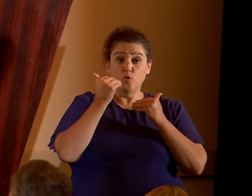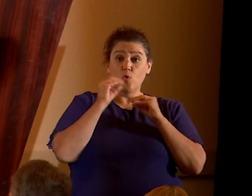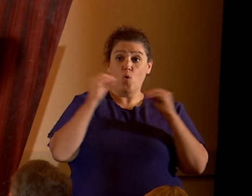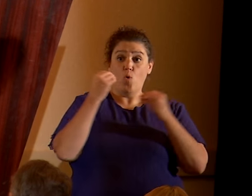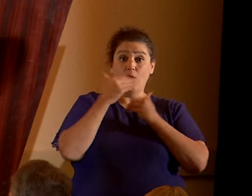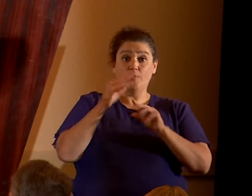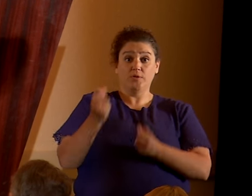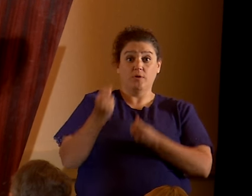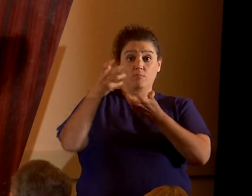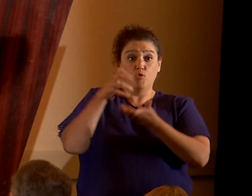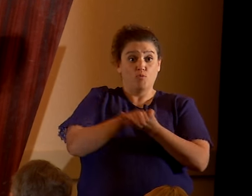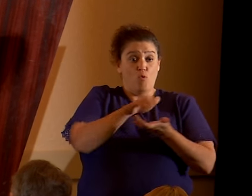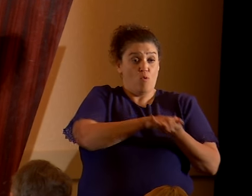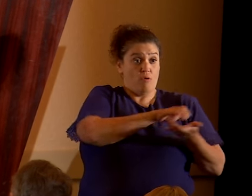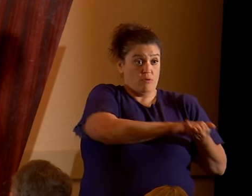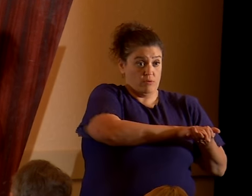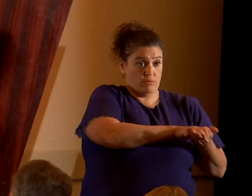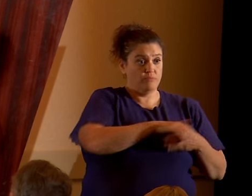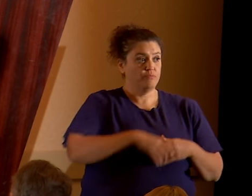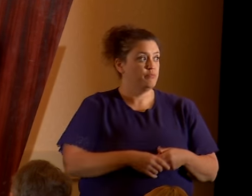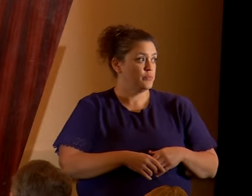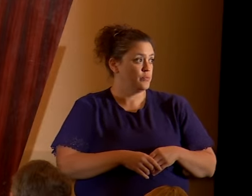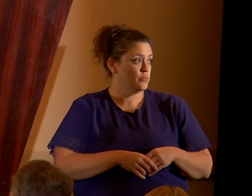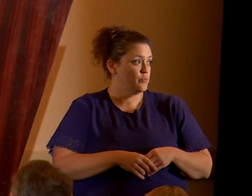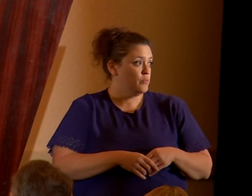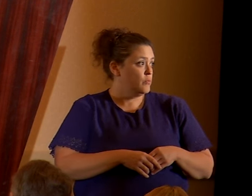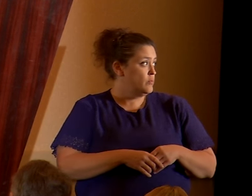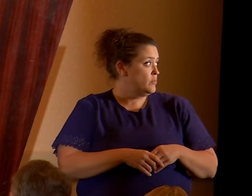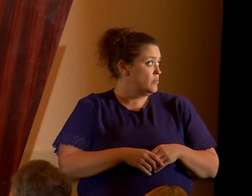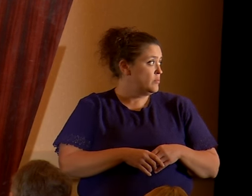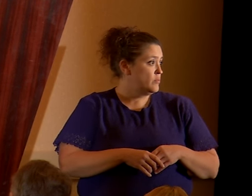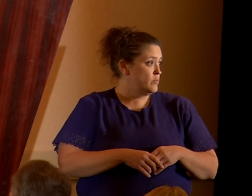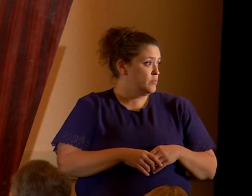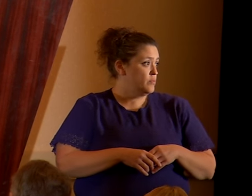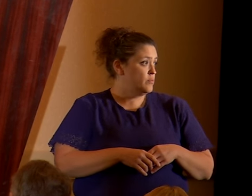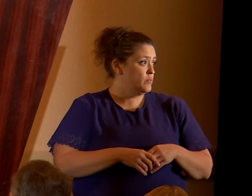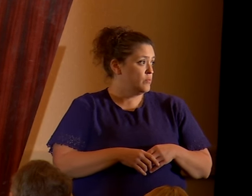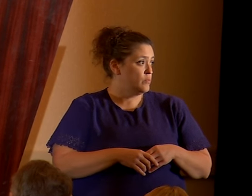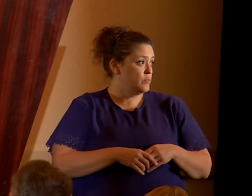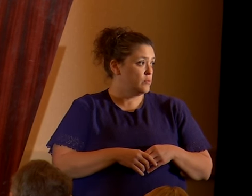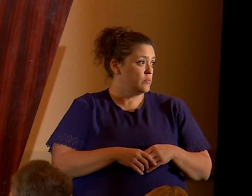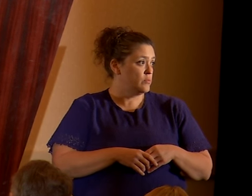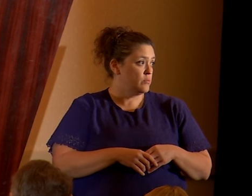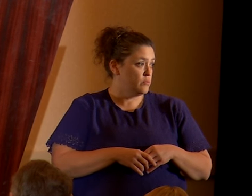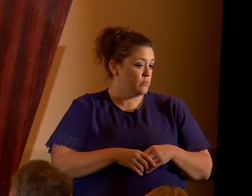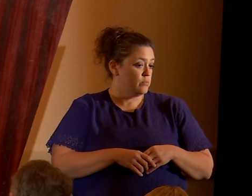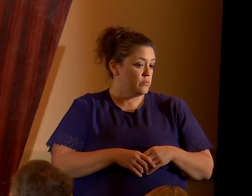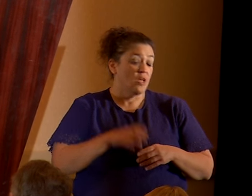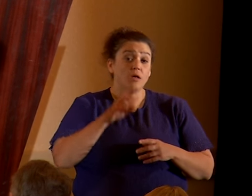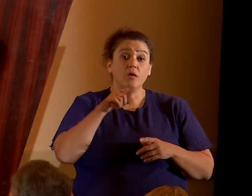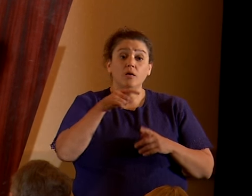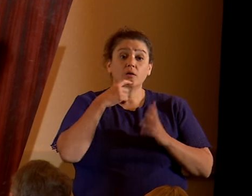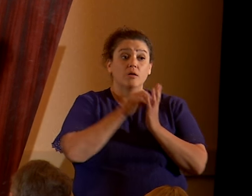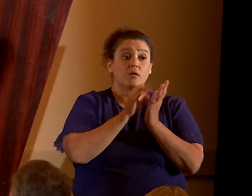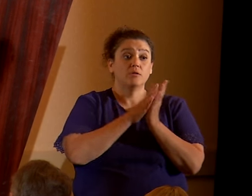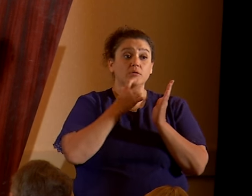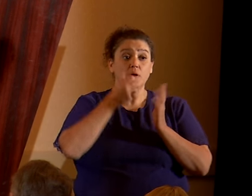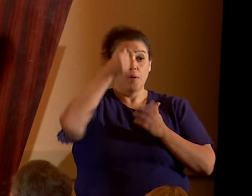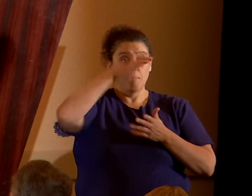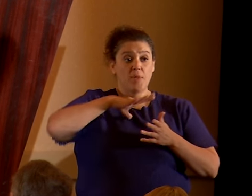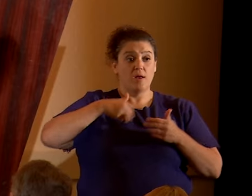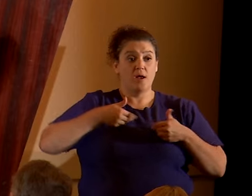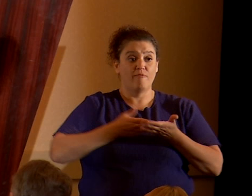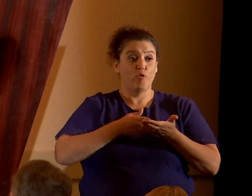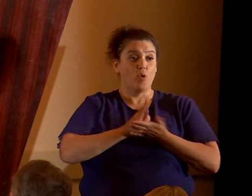Mormons may like that. Article 101 says that men have the right to enjoy sex with their wives